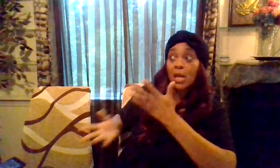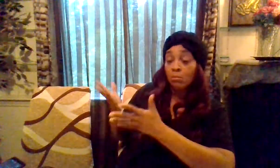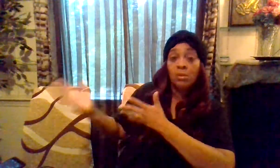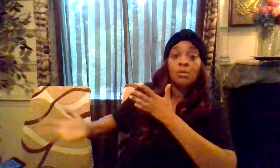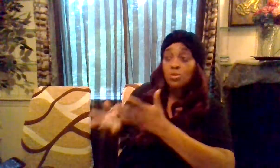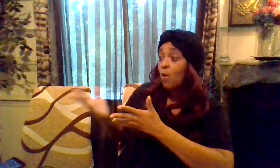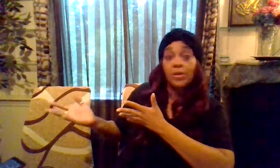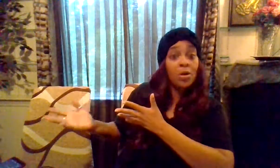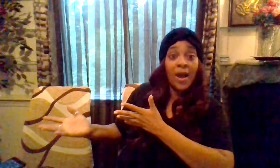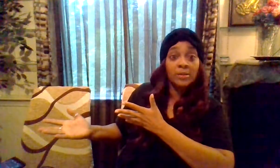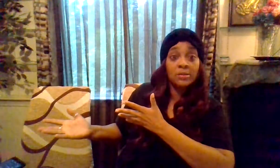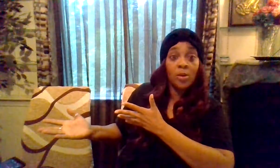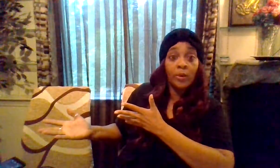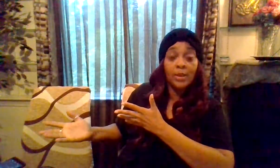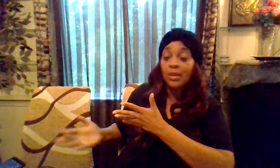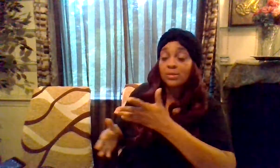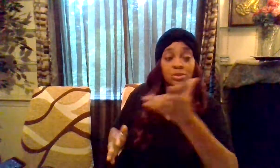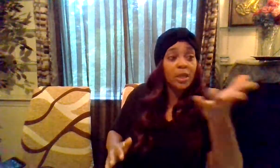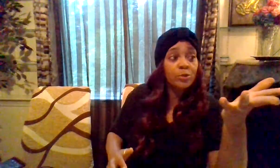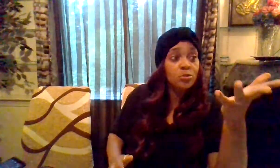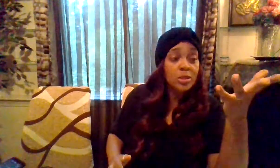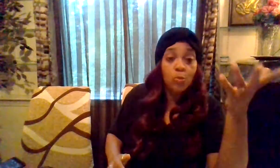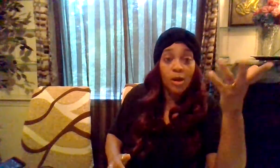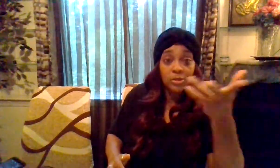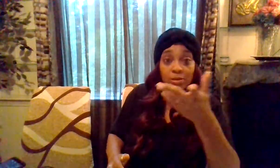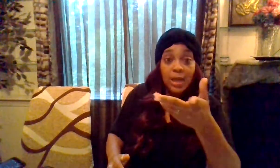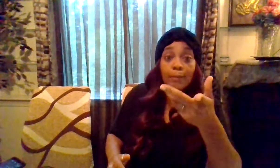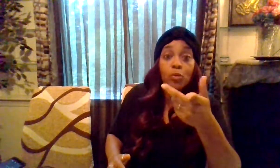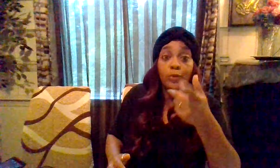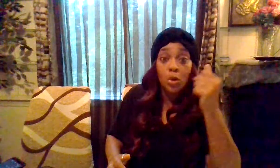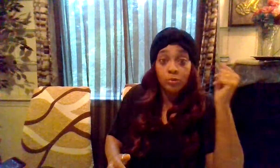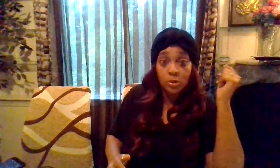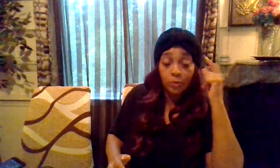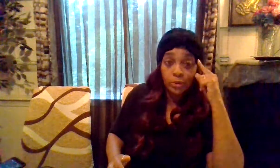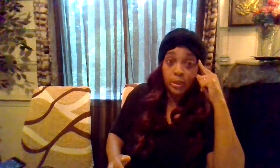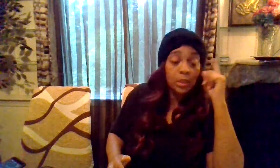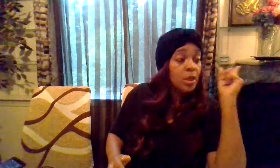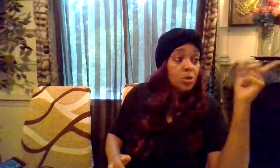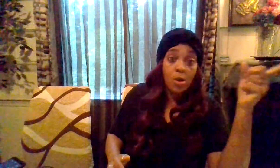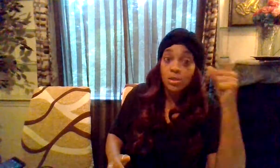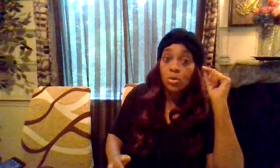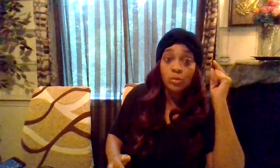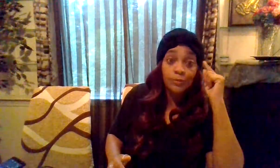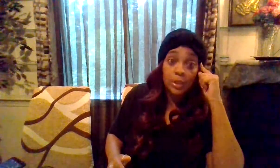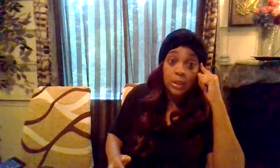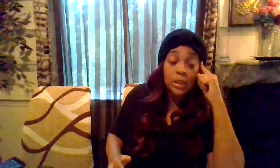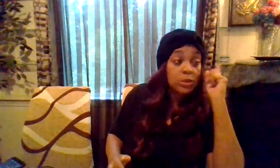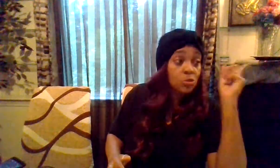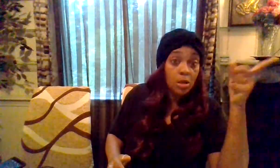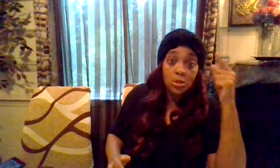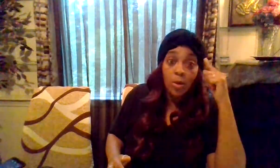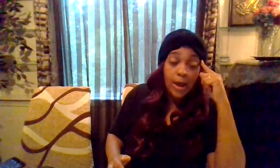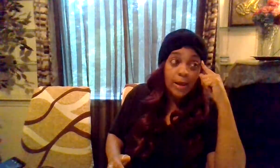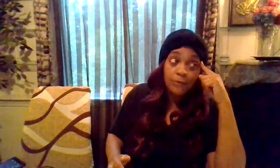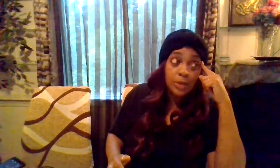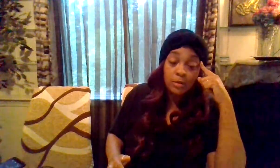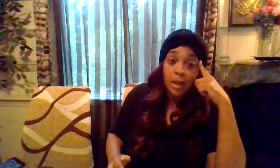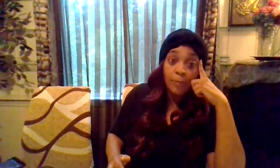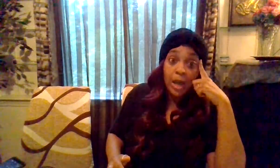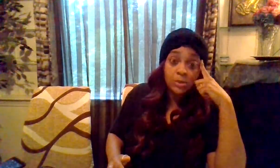you already know how this is going to end that's just like you keep watching the same movie over and over again you already know who the villain is you already know how that that plot